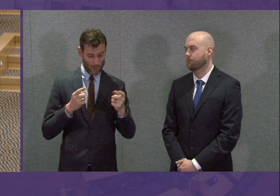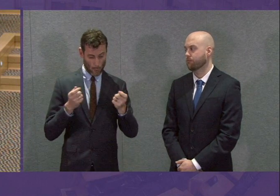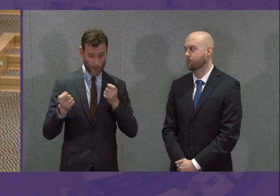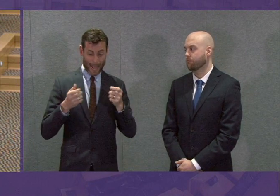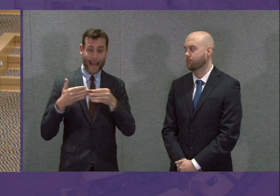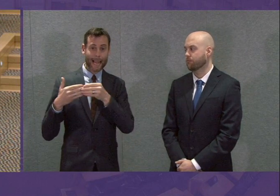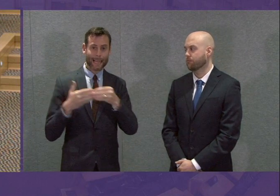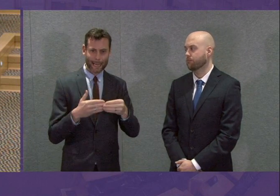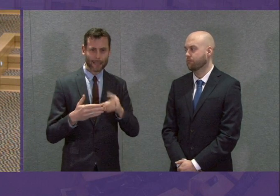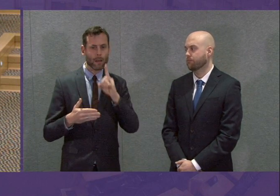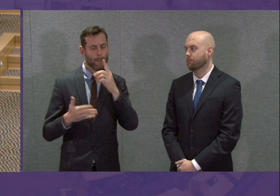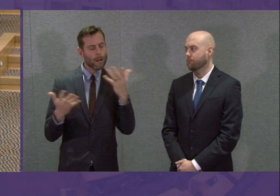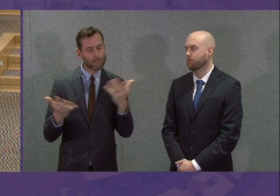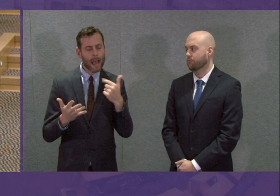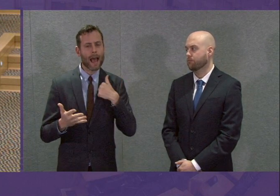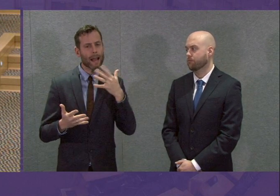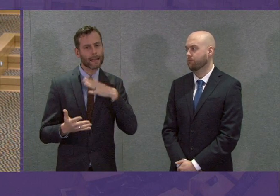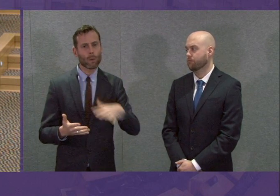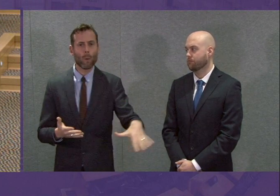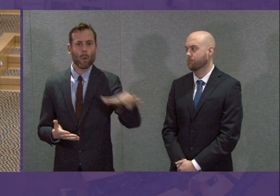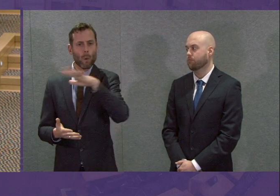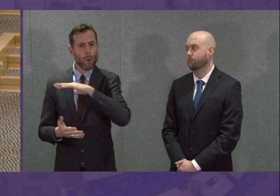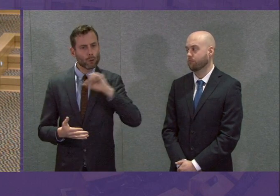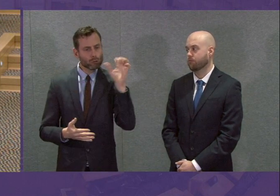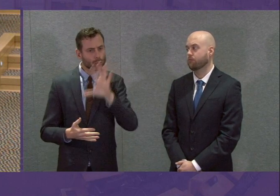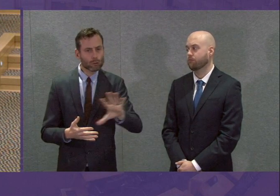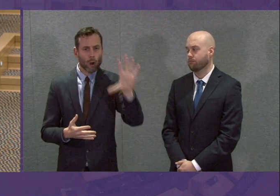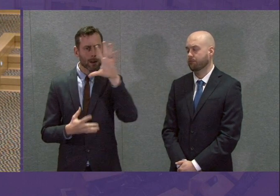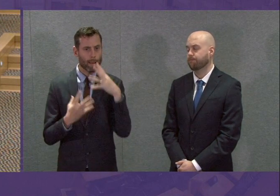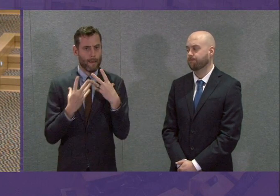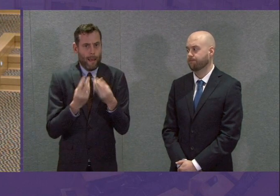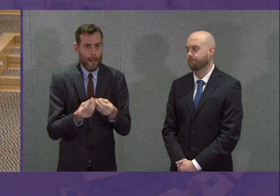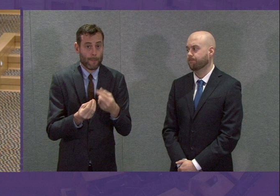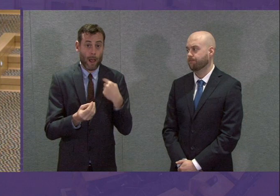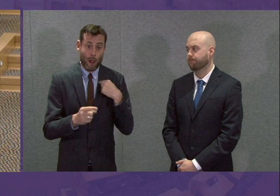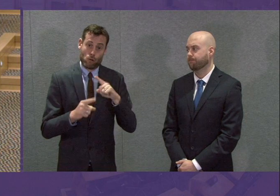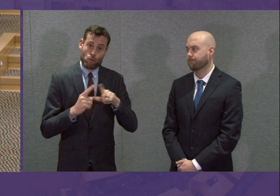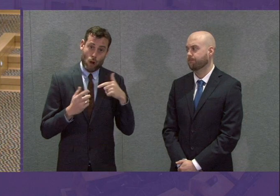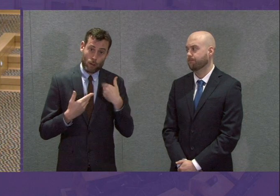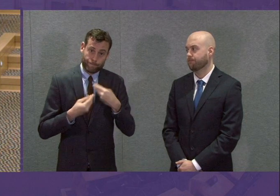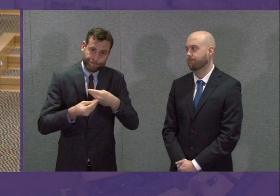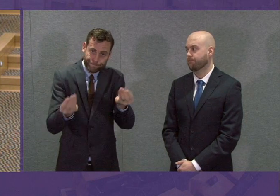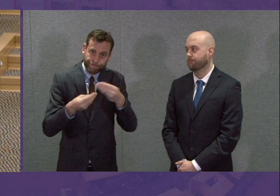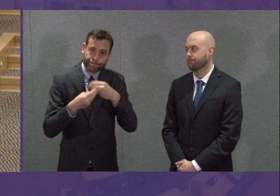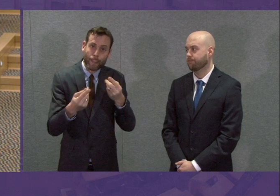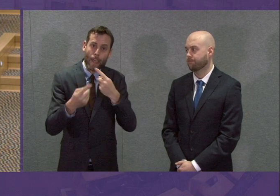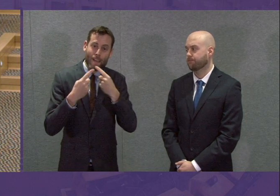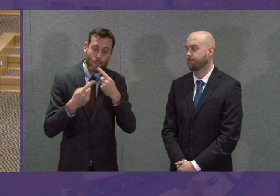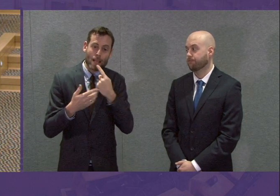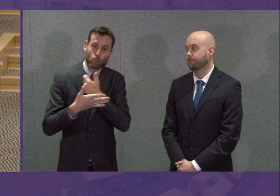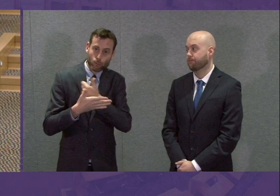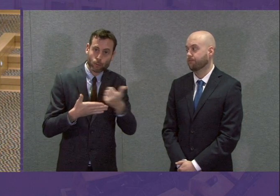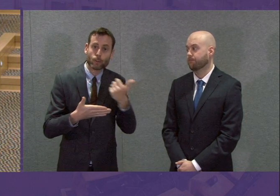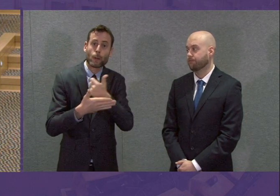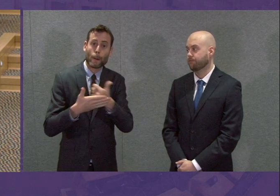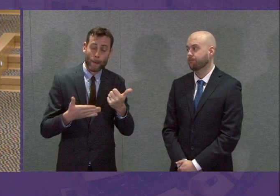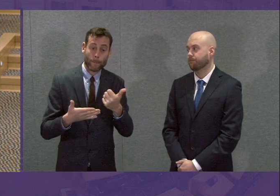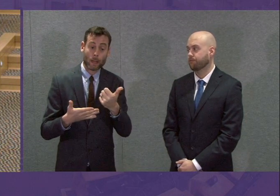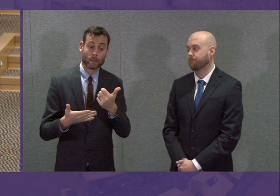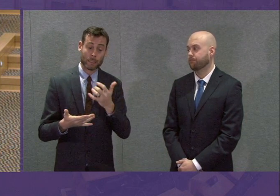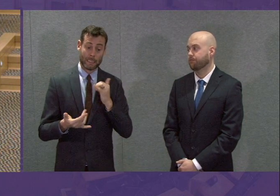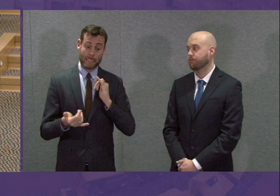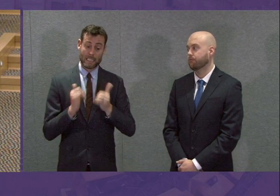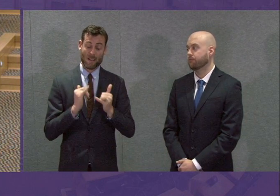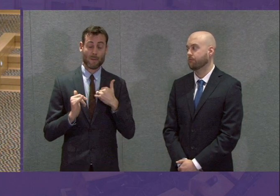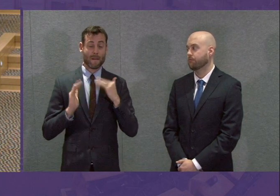of everybody across Scotland. So what I can do is share as much information as possible. But sometimes that will involve being frank about where I don't know the